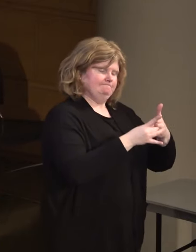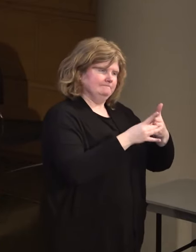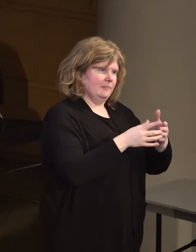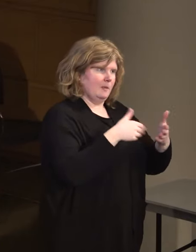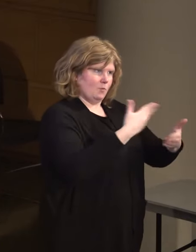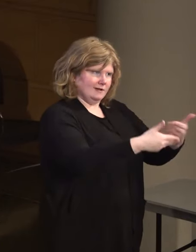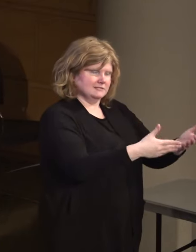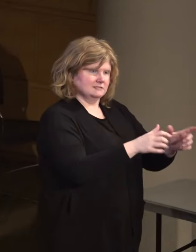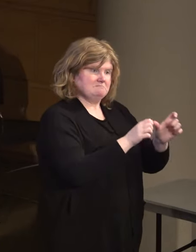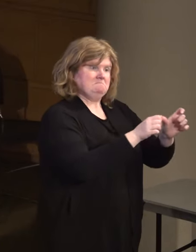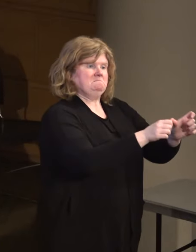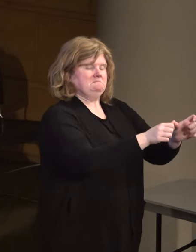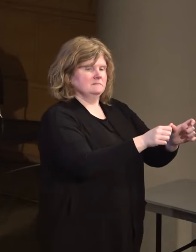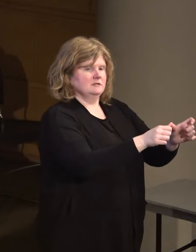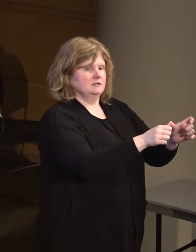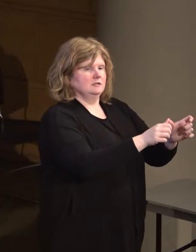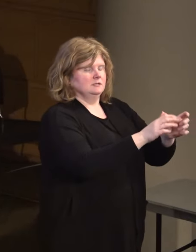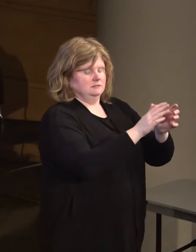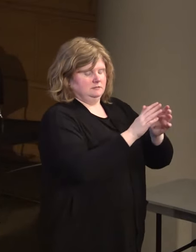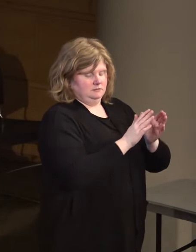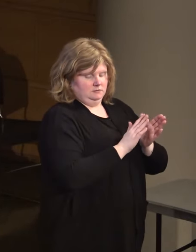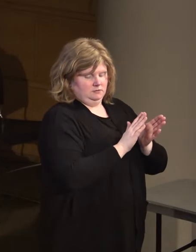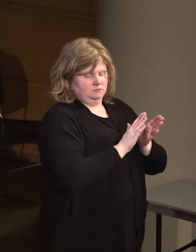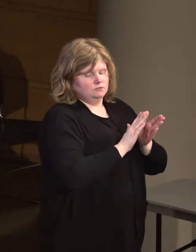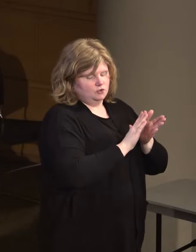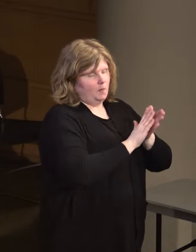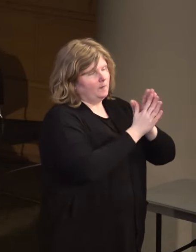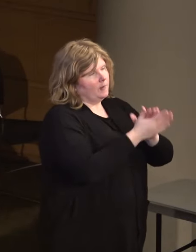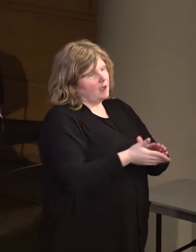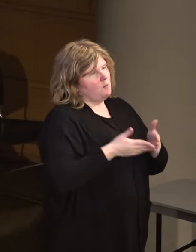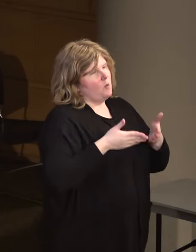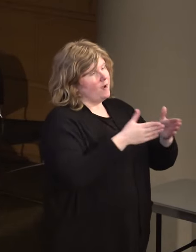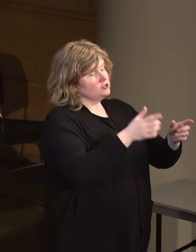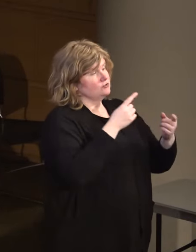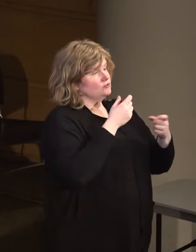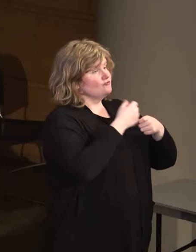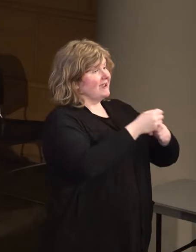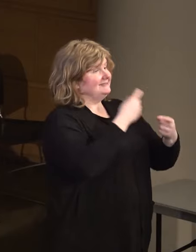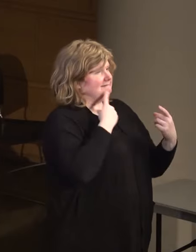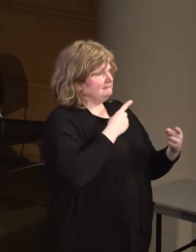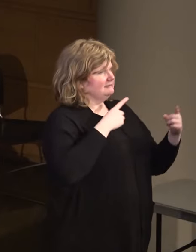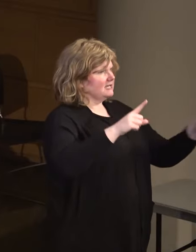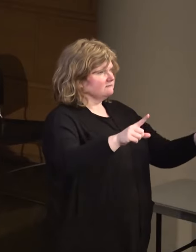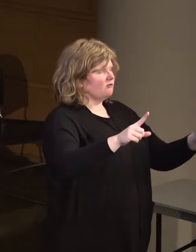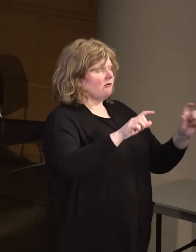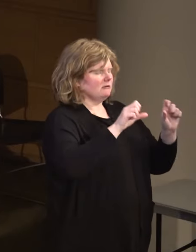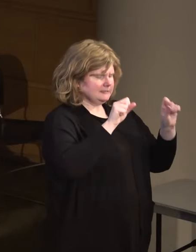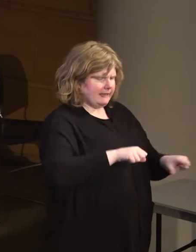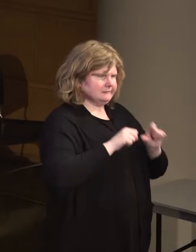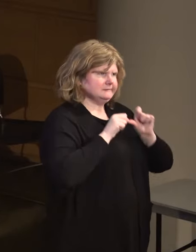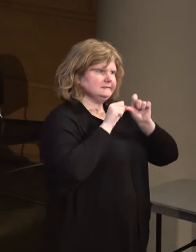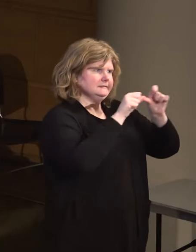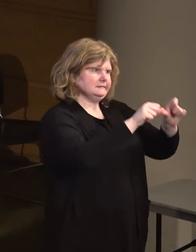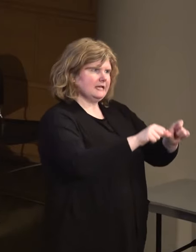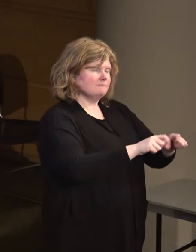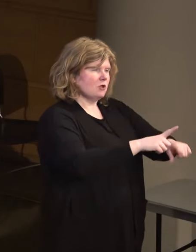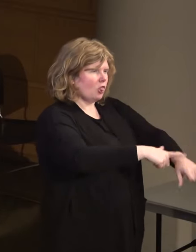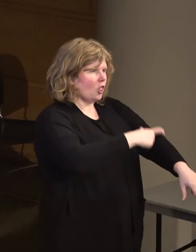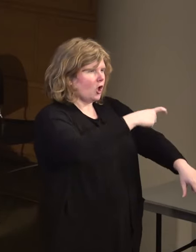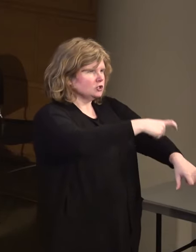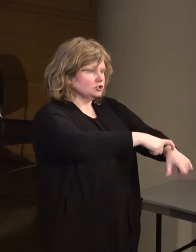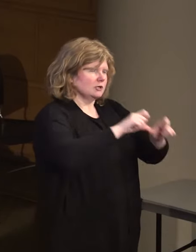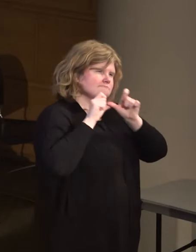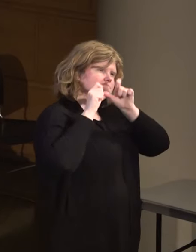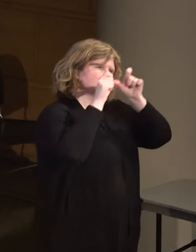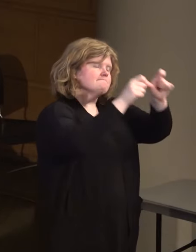to being a way to create successful, sustainable, long-term